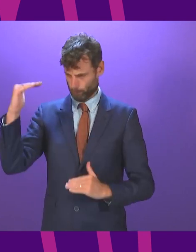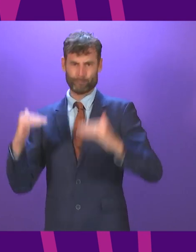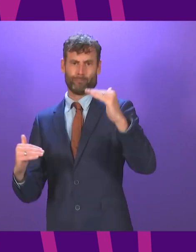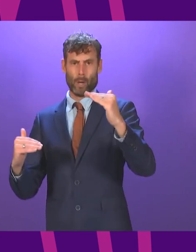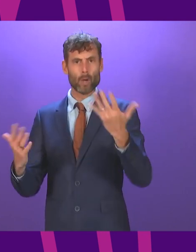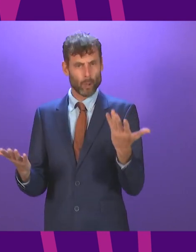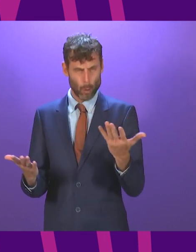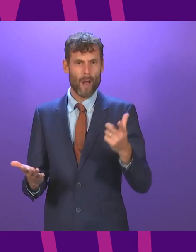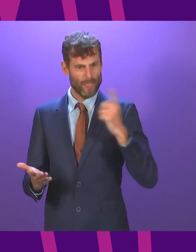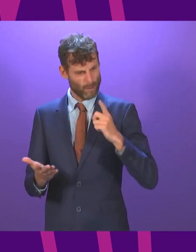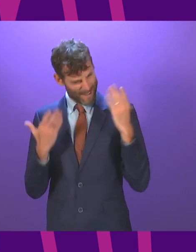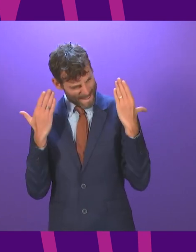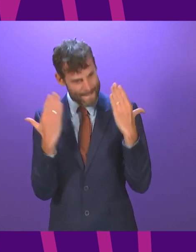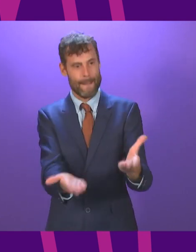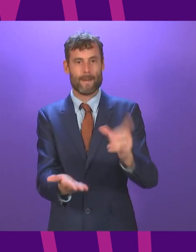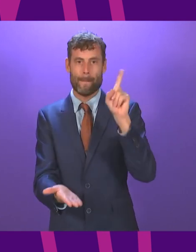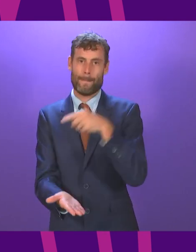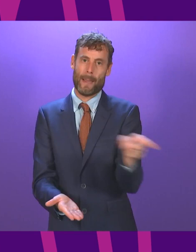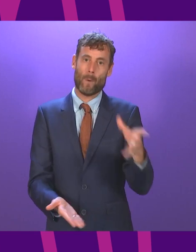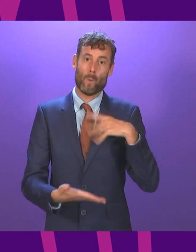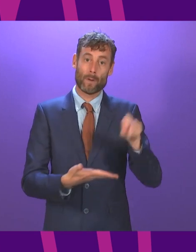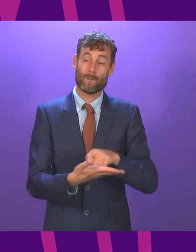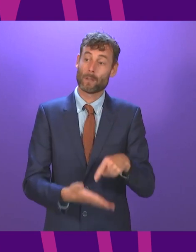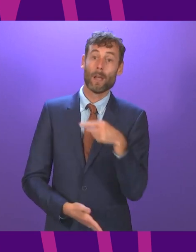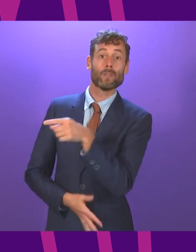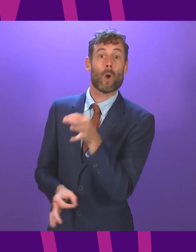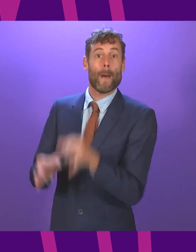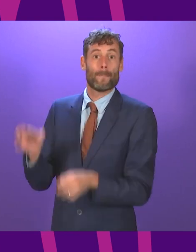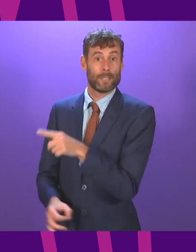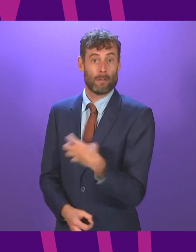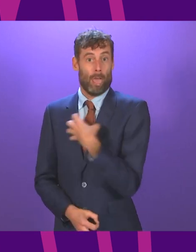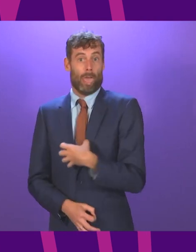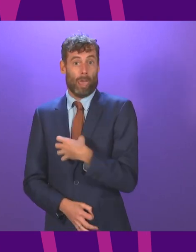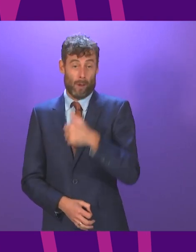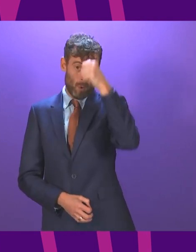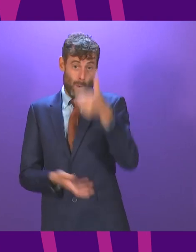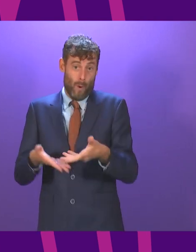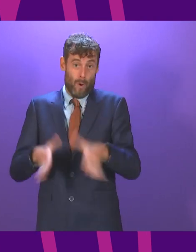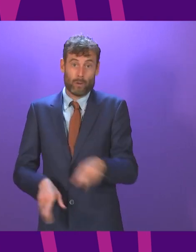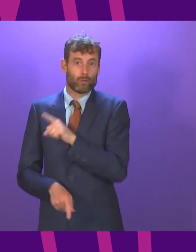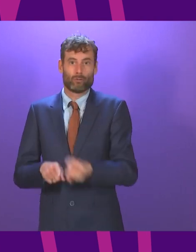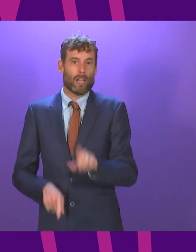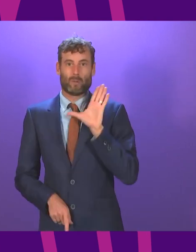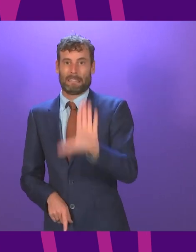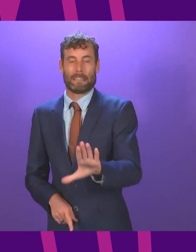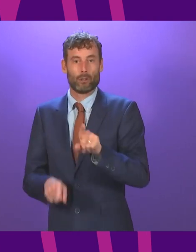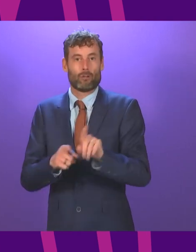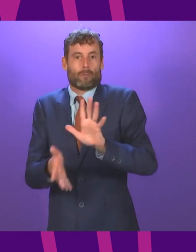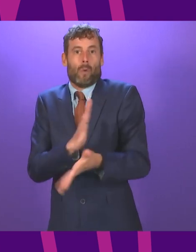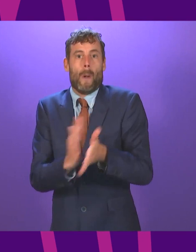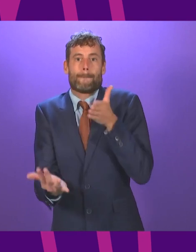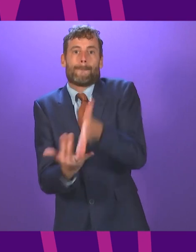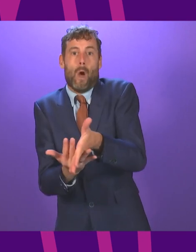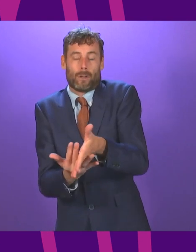only a politician that fears the outcome of such a choice that would seek to block the right of the Scottish people to make it.